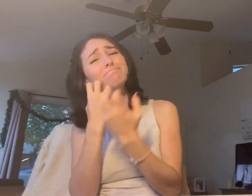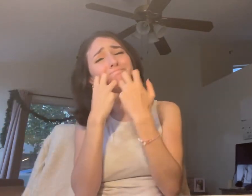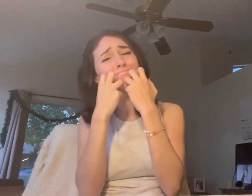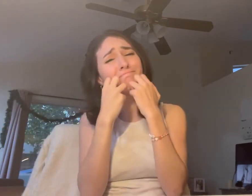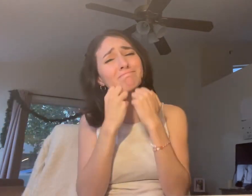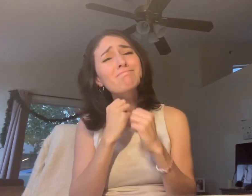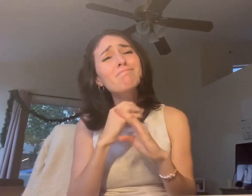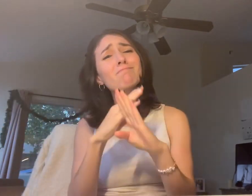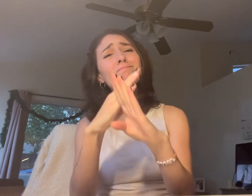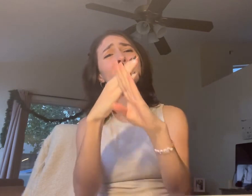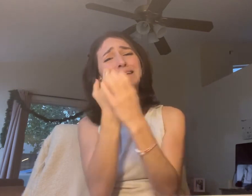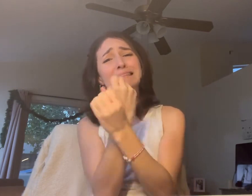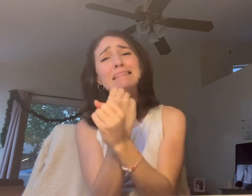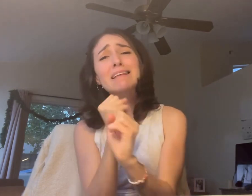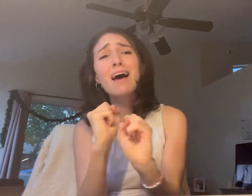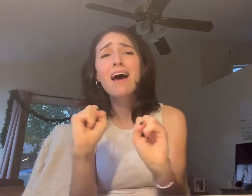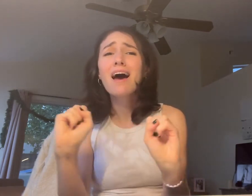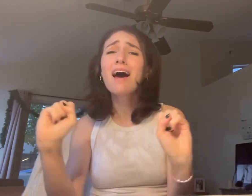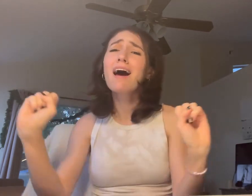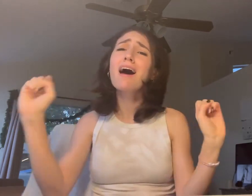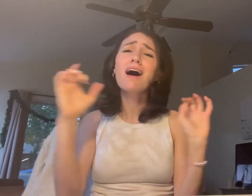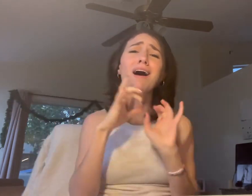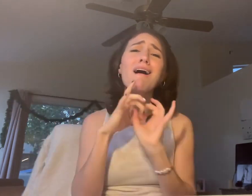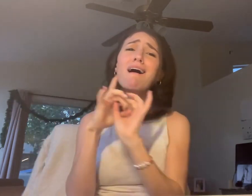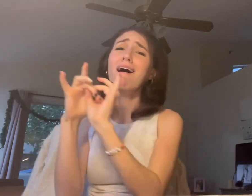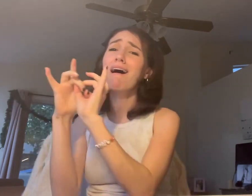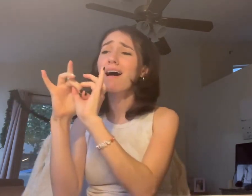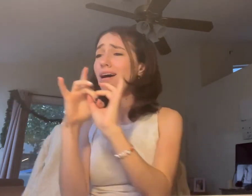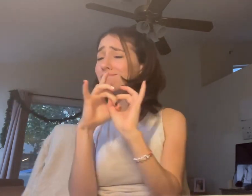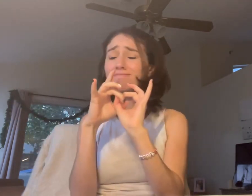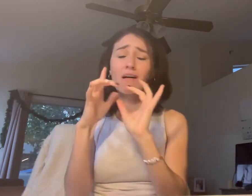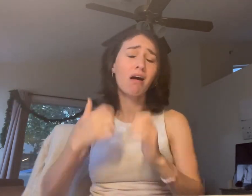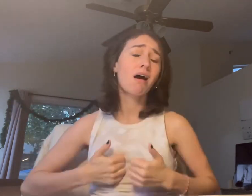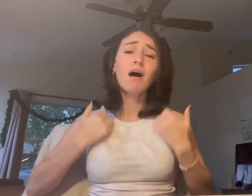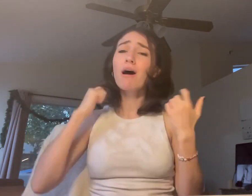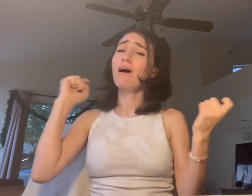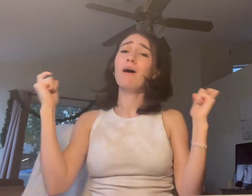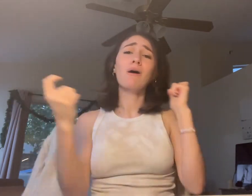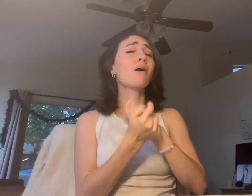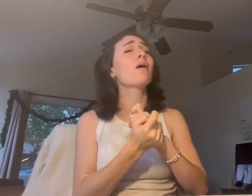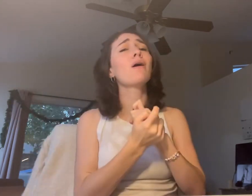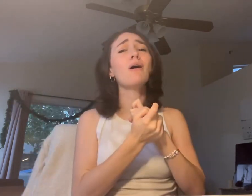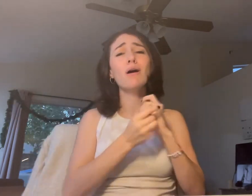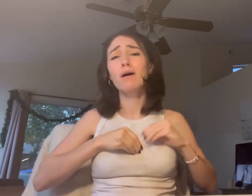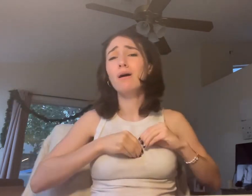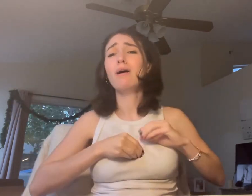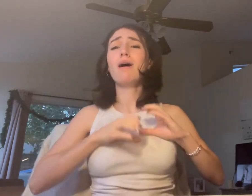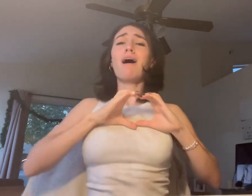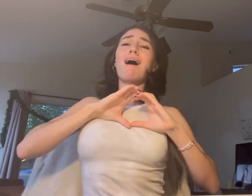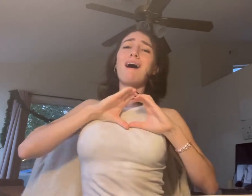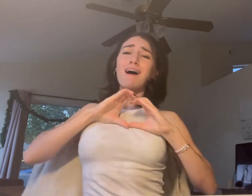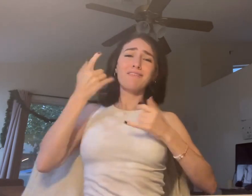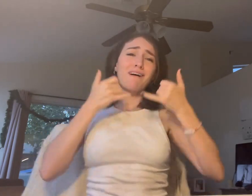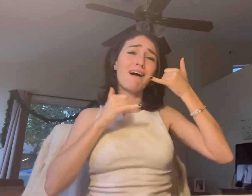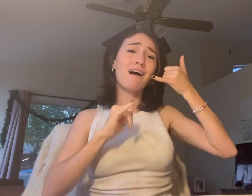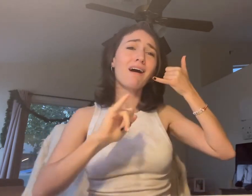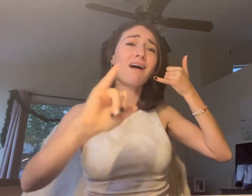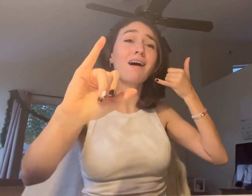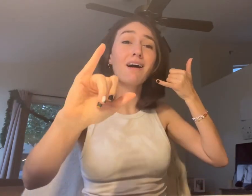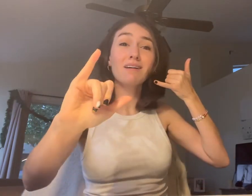And she'll never be the same. Because I'm a God who never